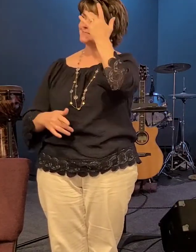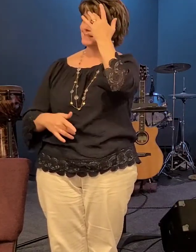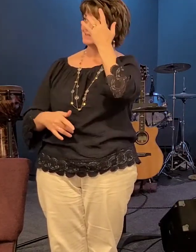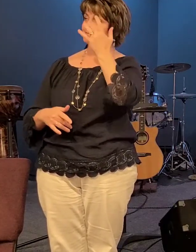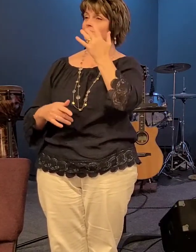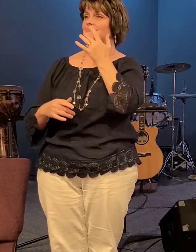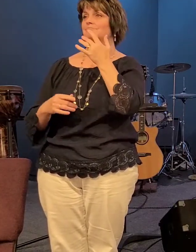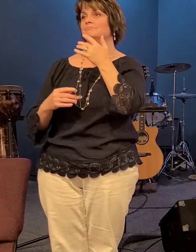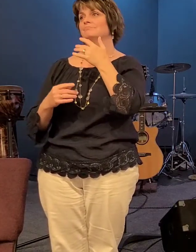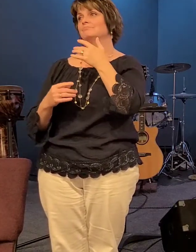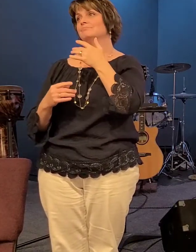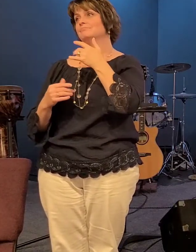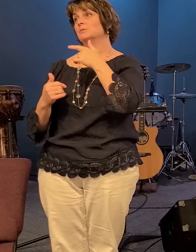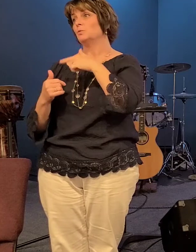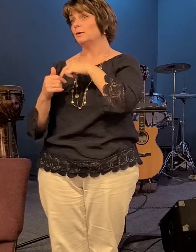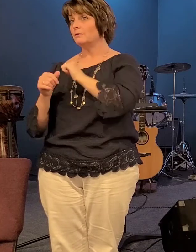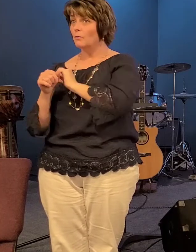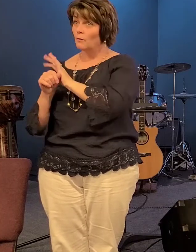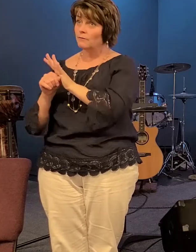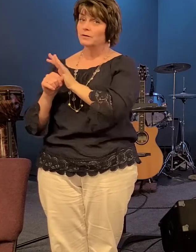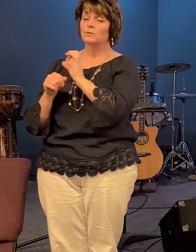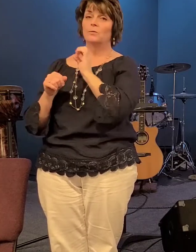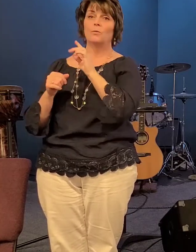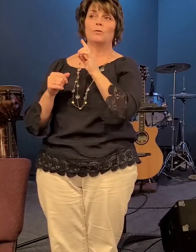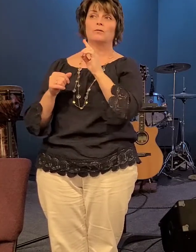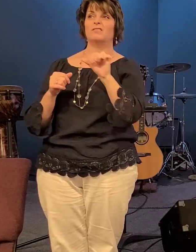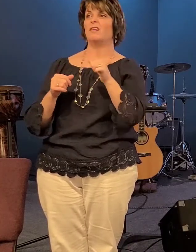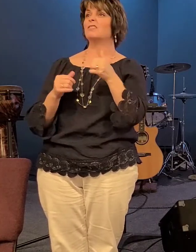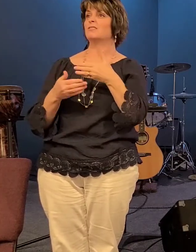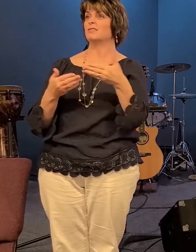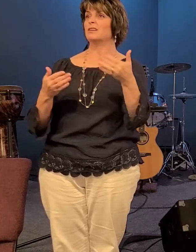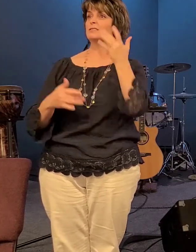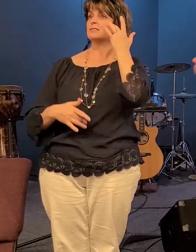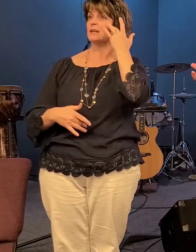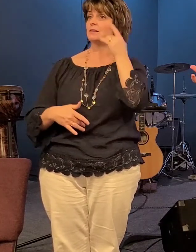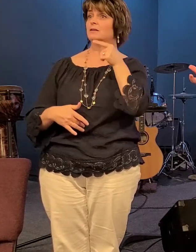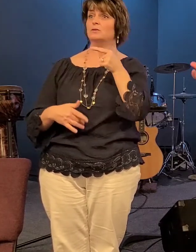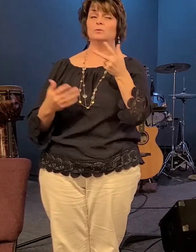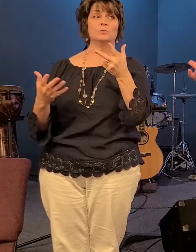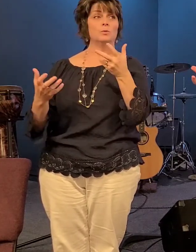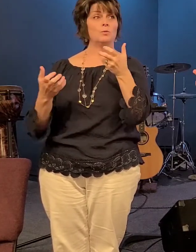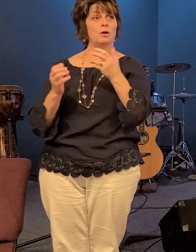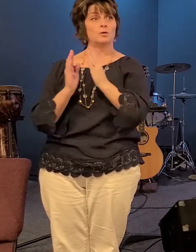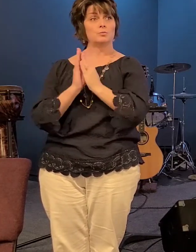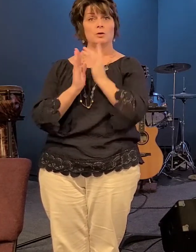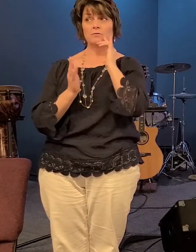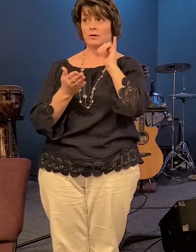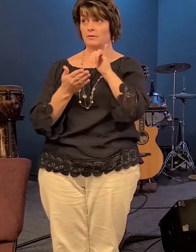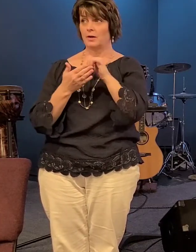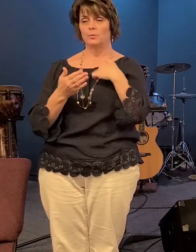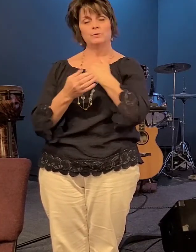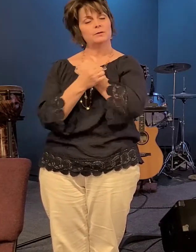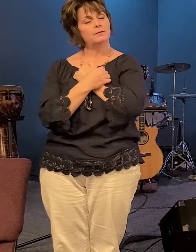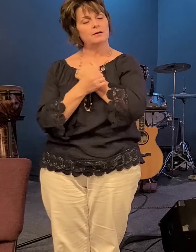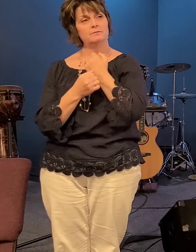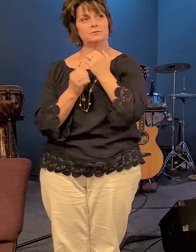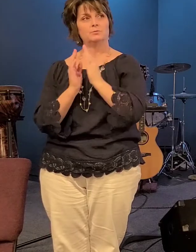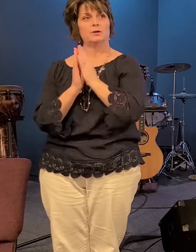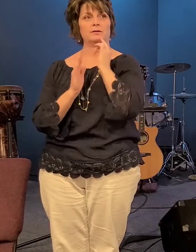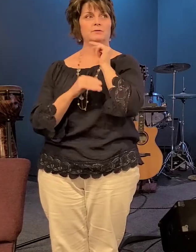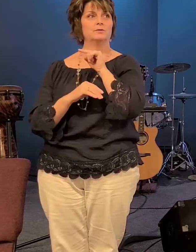sick either with the virus or with other things and you would like prayer for that we'd we'd love to pray for you